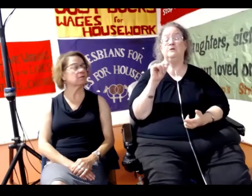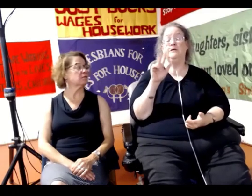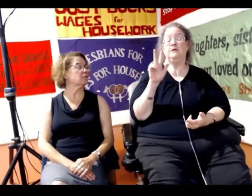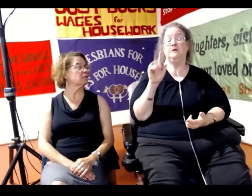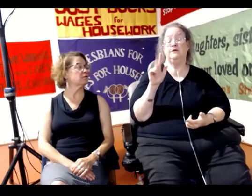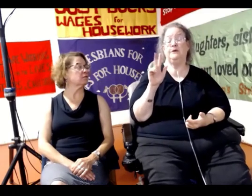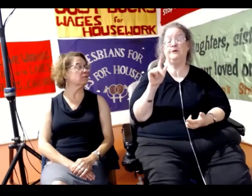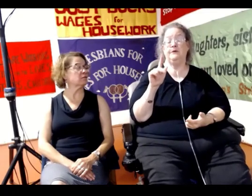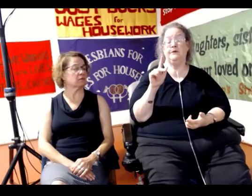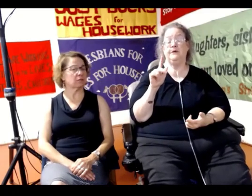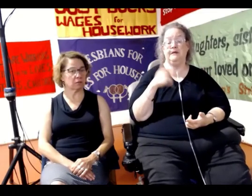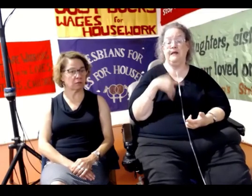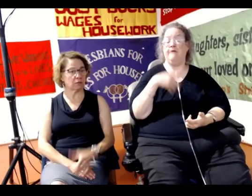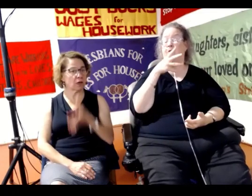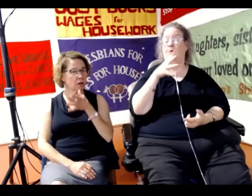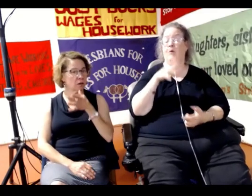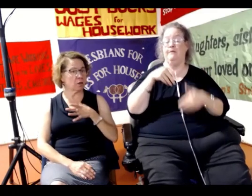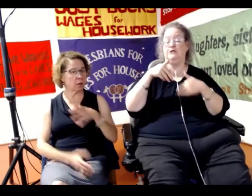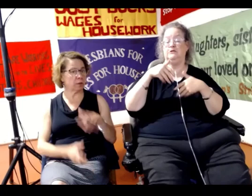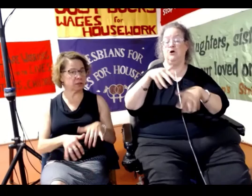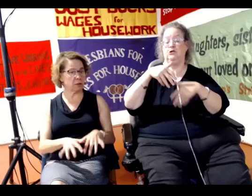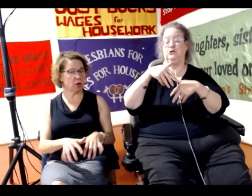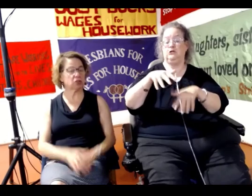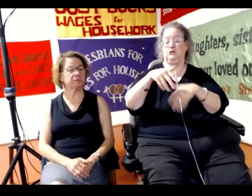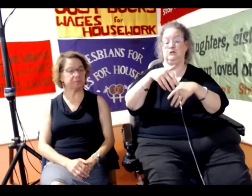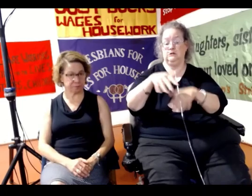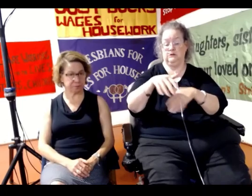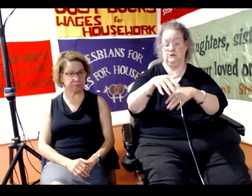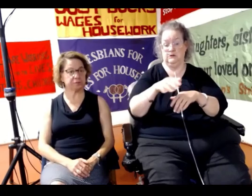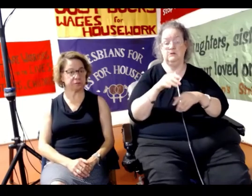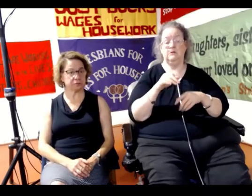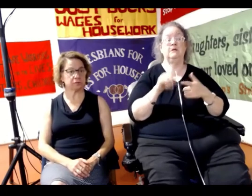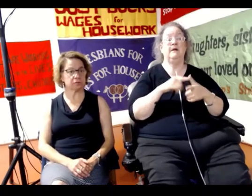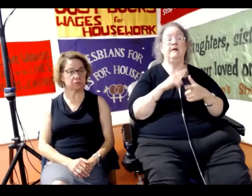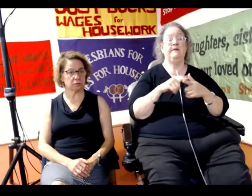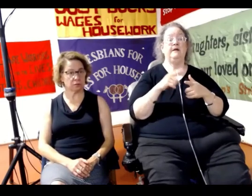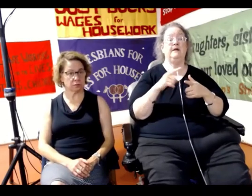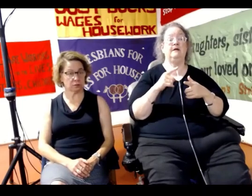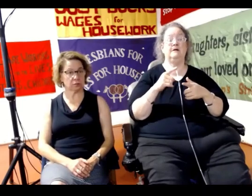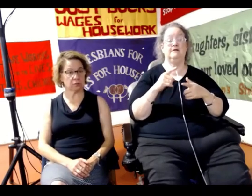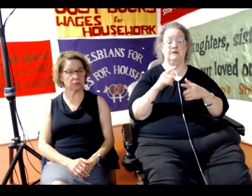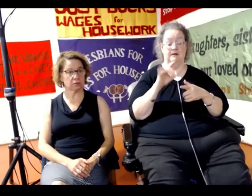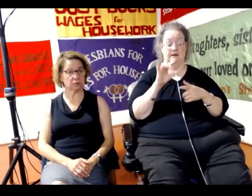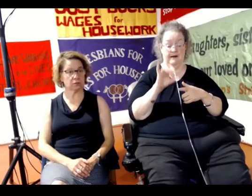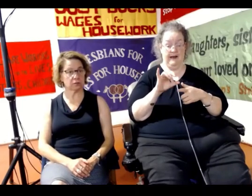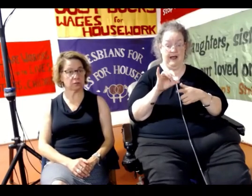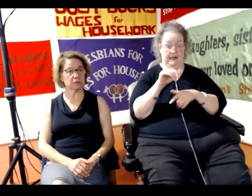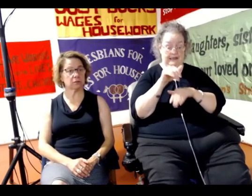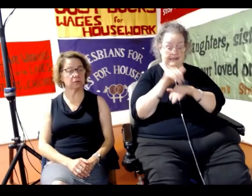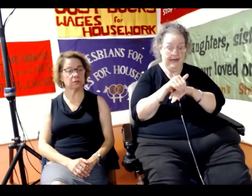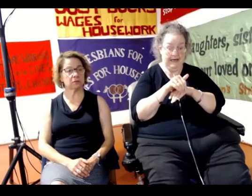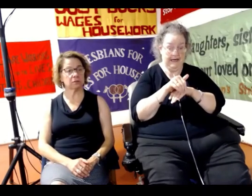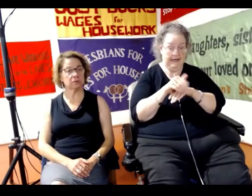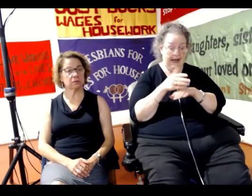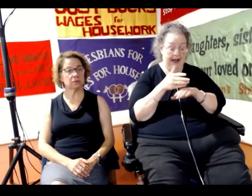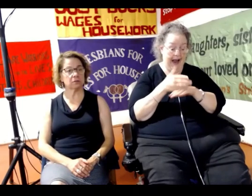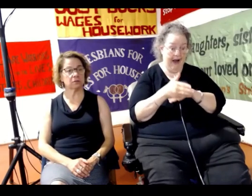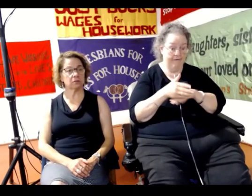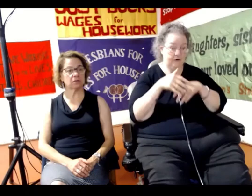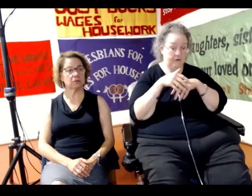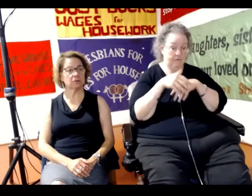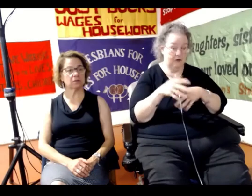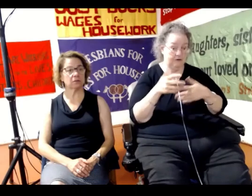They had a women's march in KL. But at the midnight of the same day after the march, suddenly,